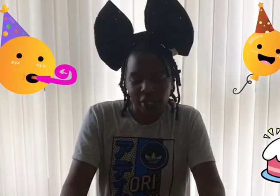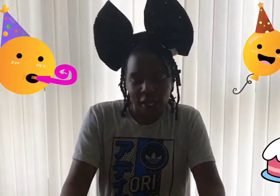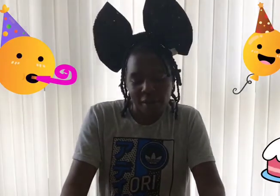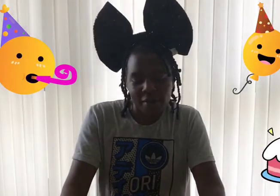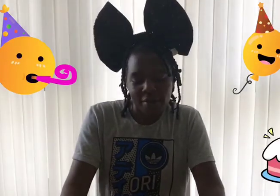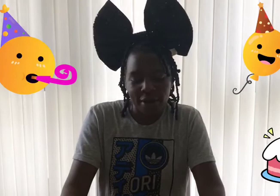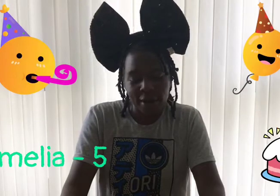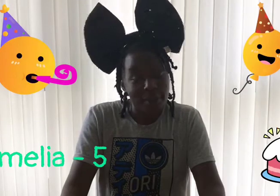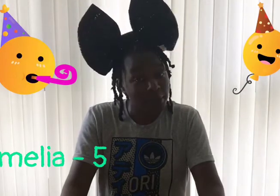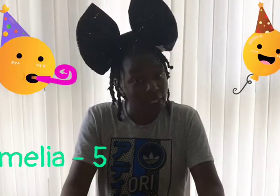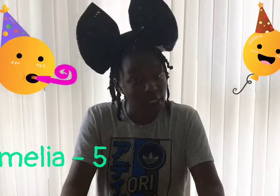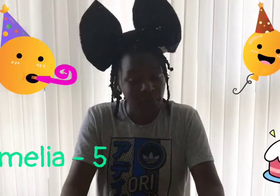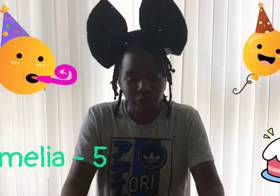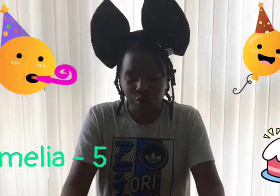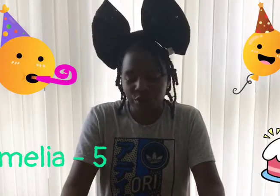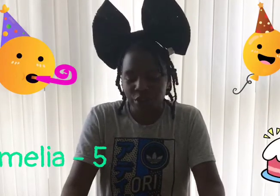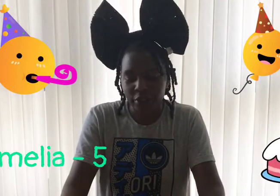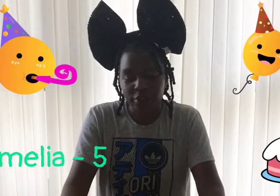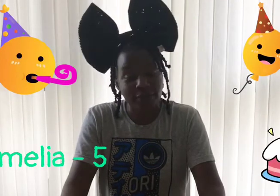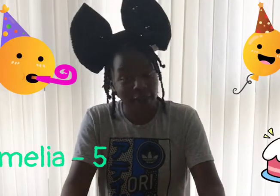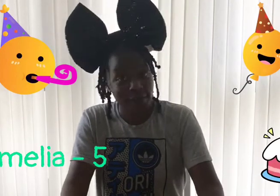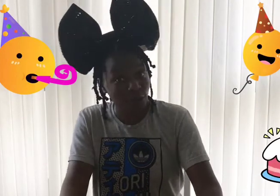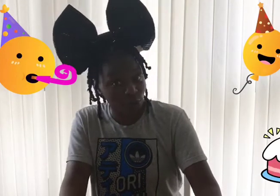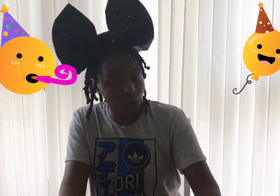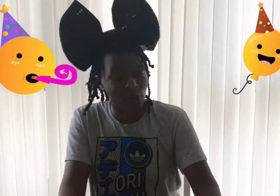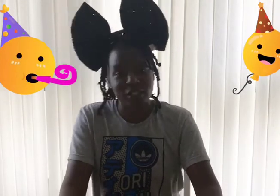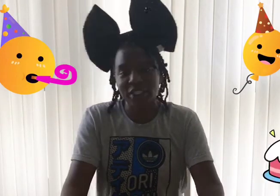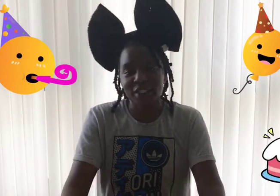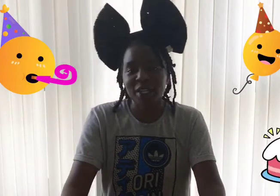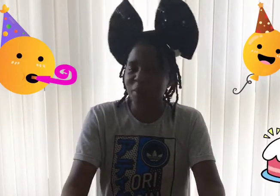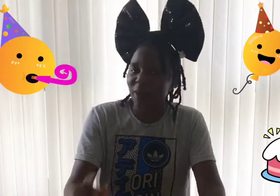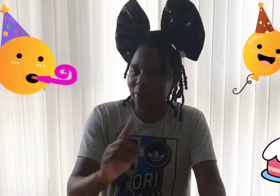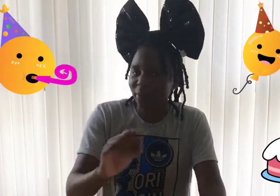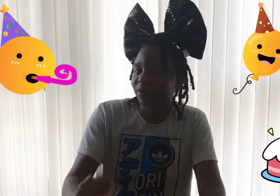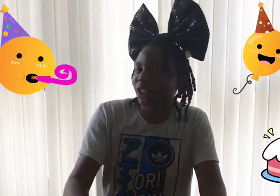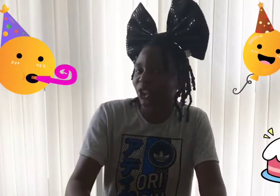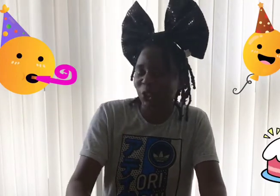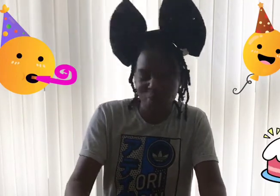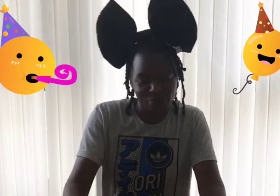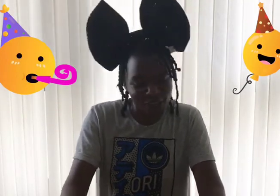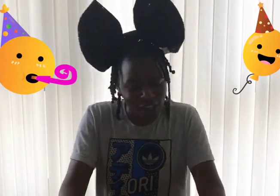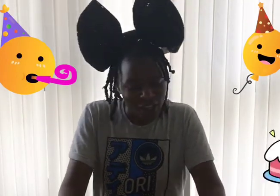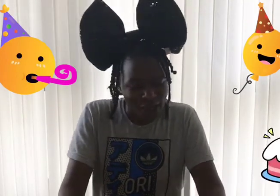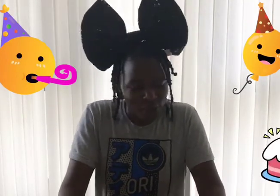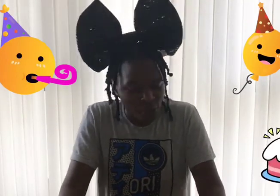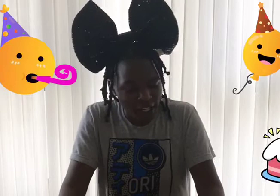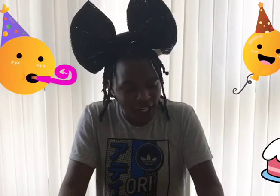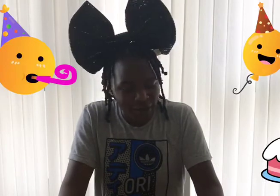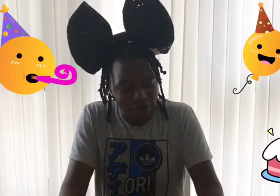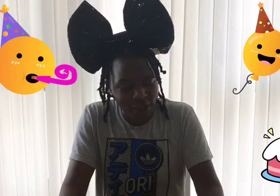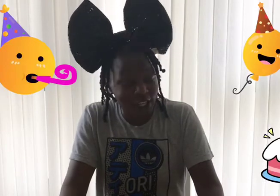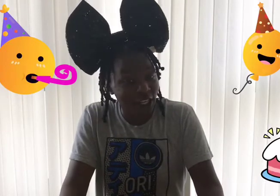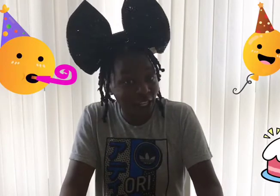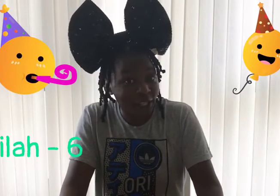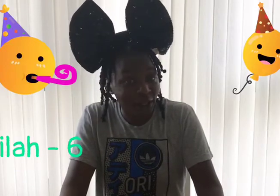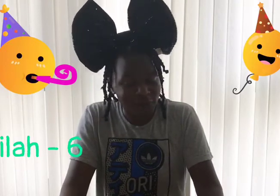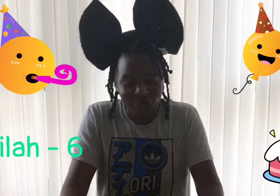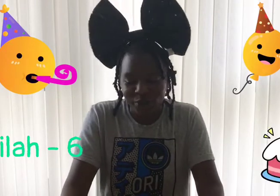have Amelia who turns five also on Saturday. Happy birthday to you. We have Lila who